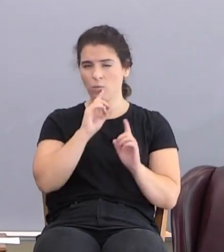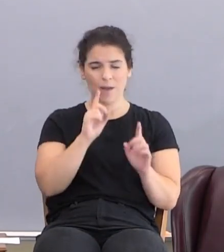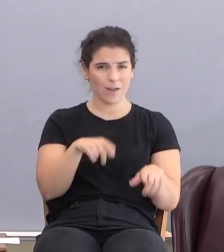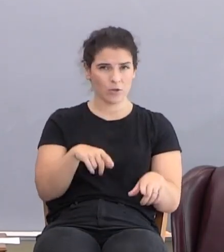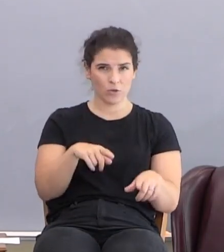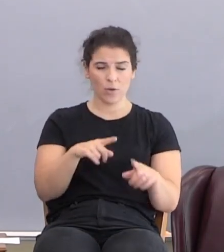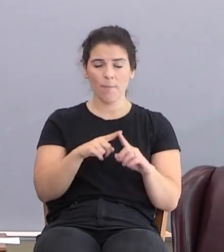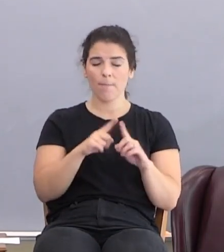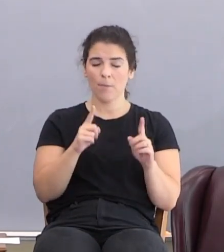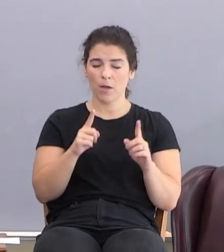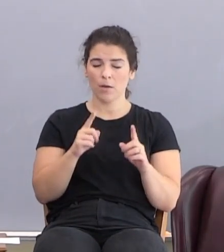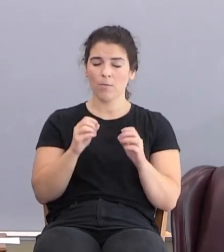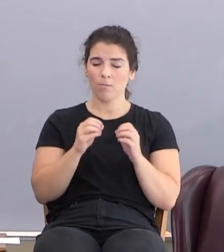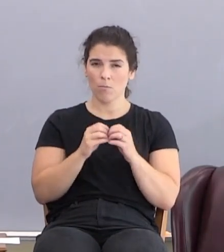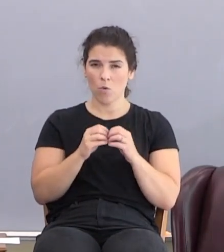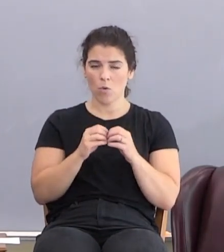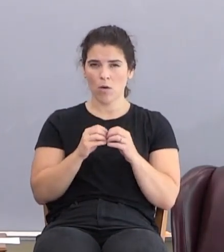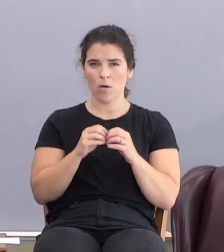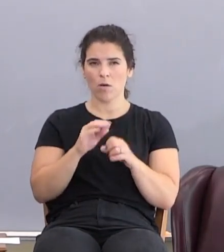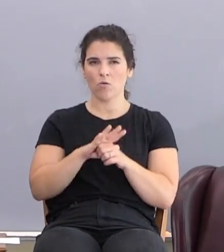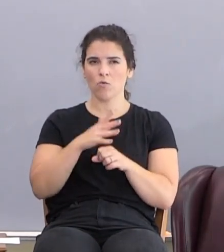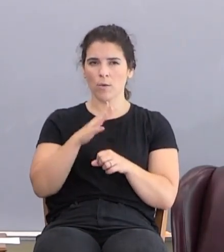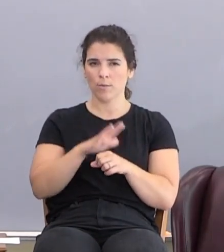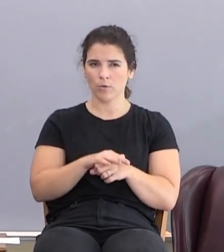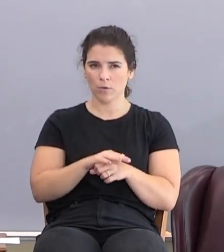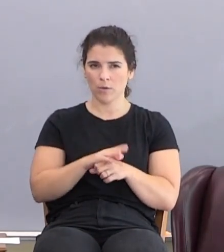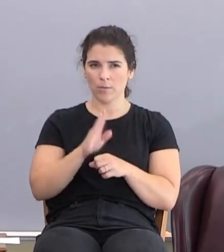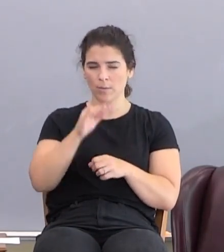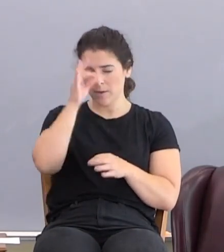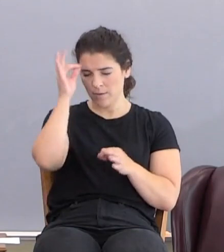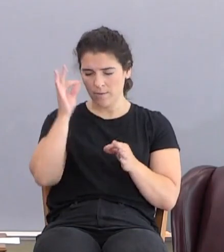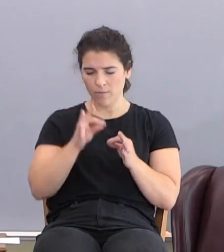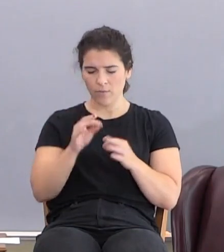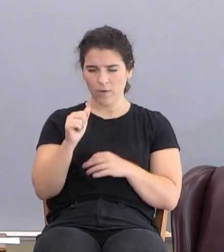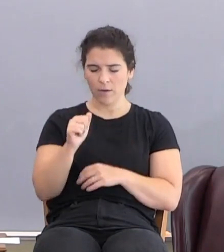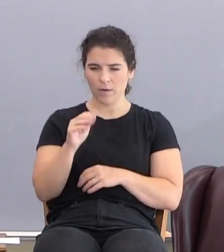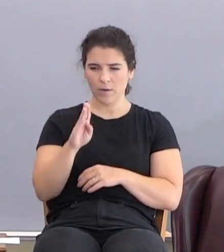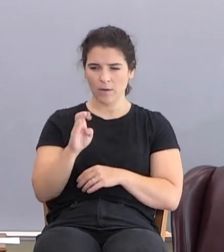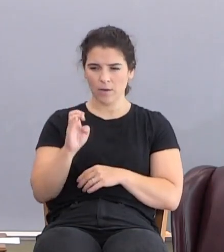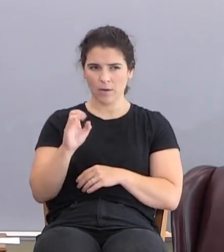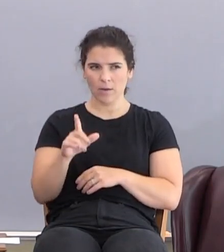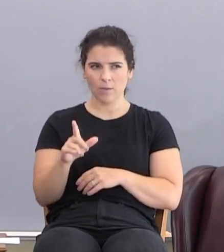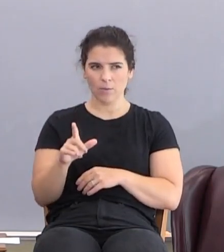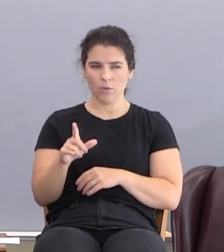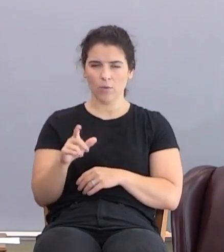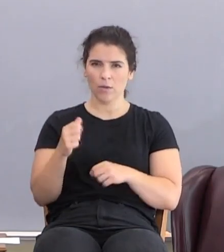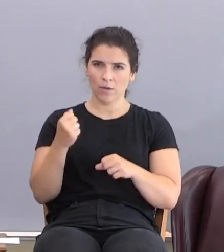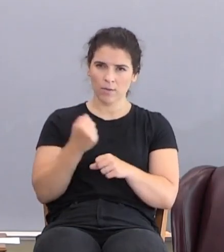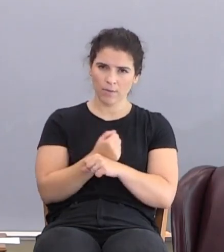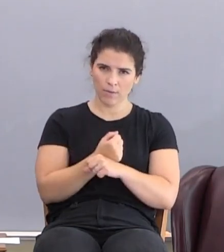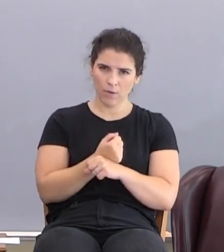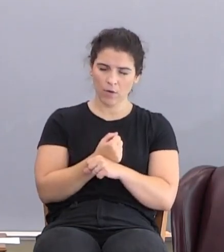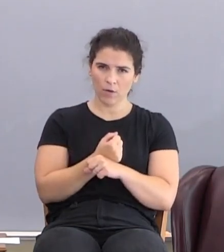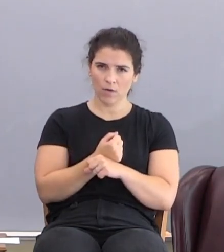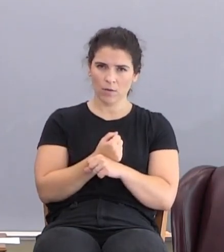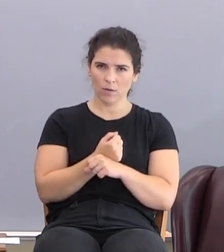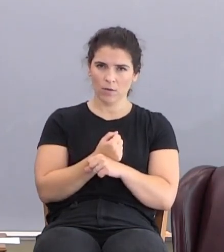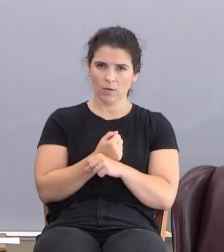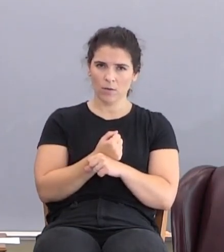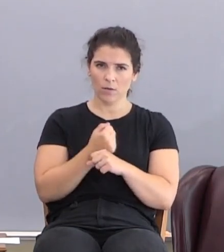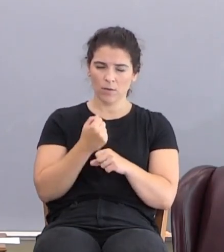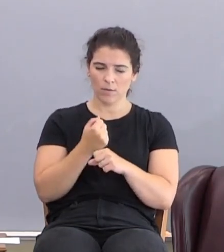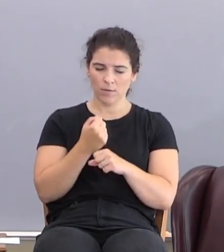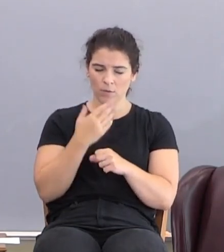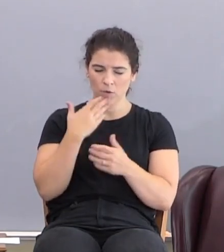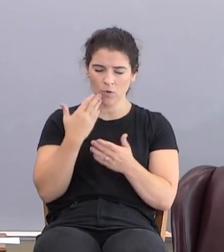except for the corruption. By faith Abel he fought the